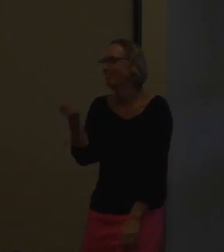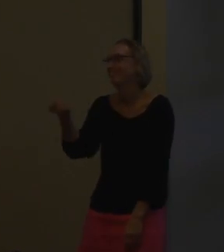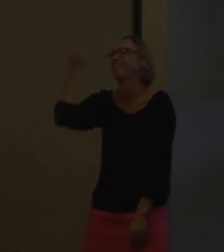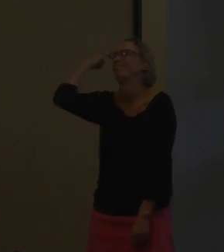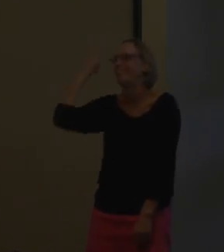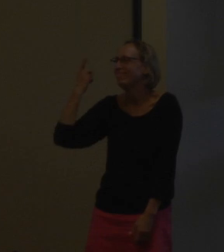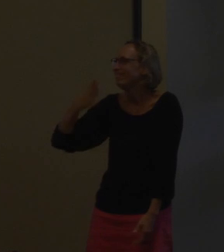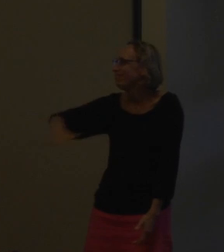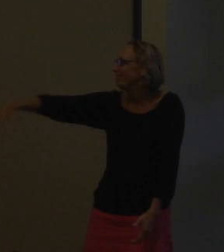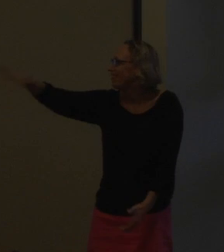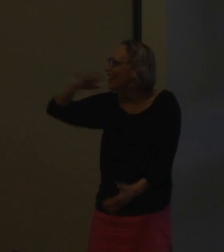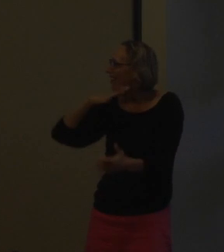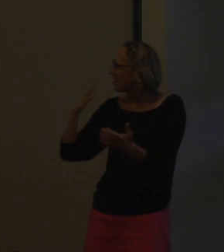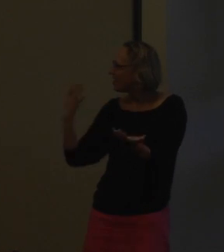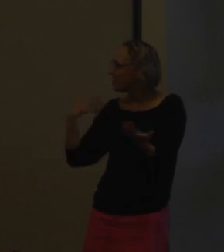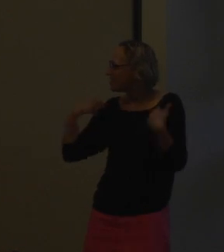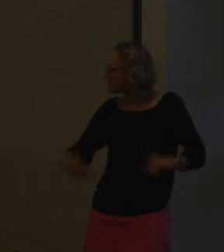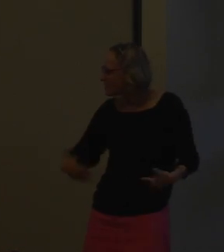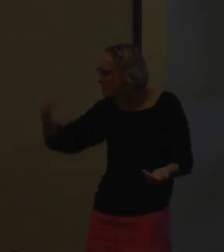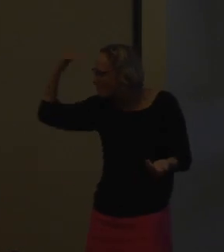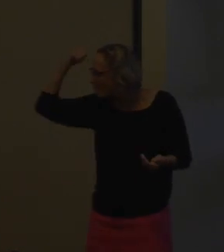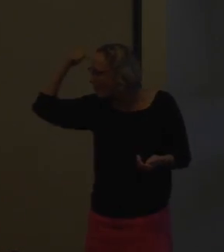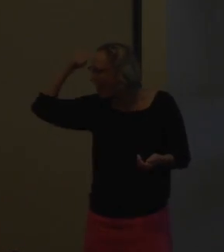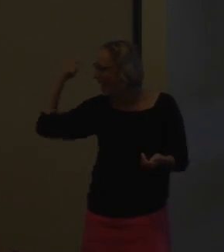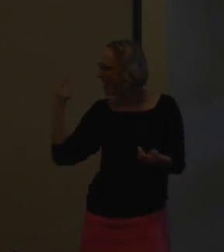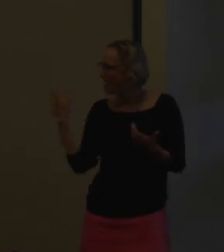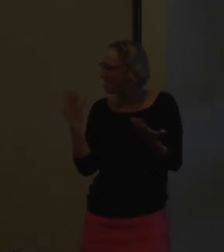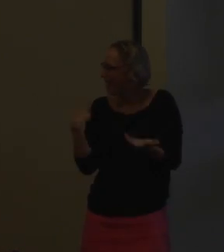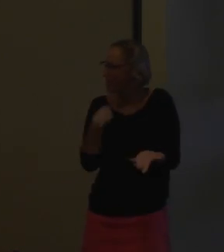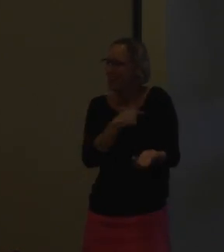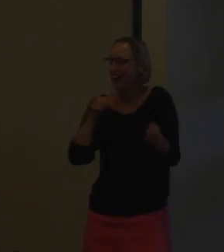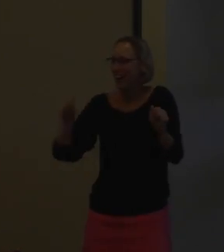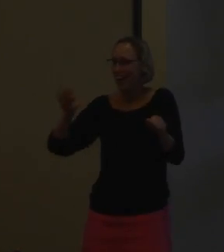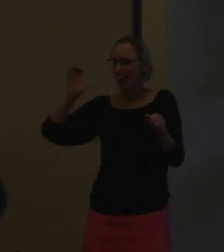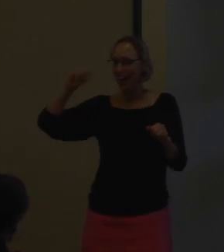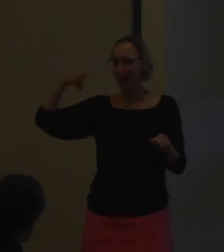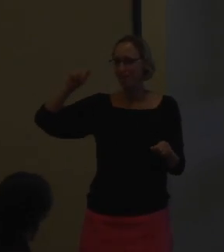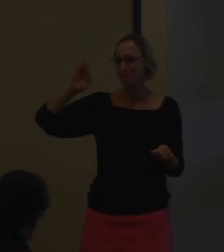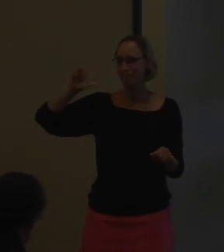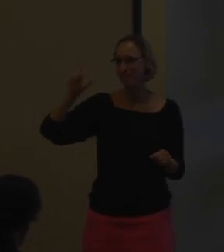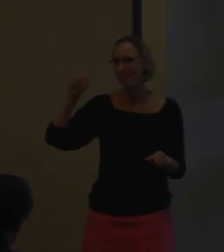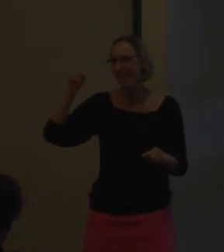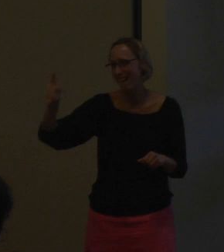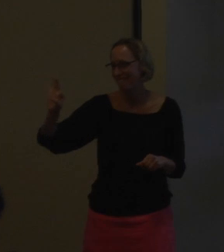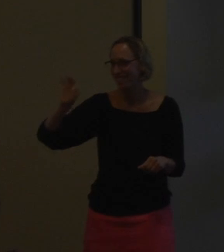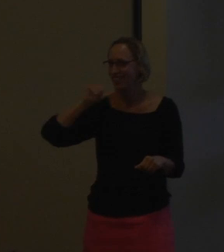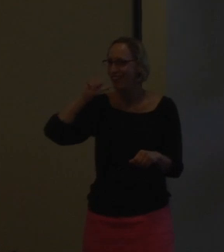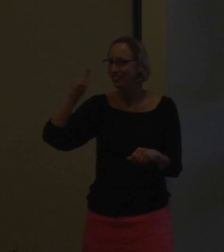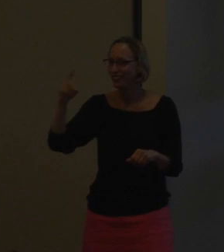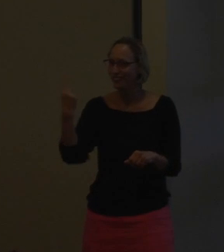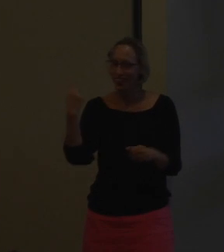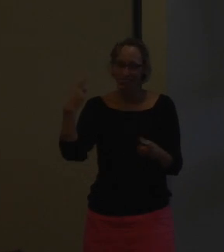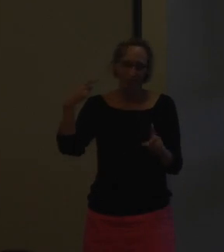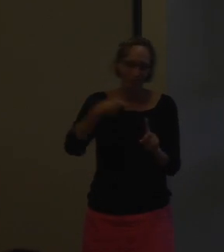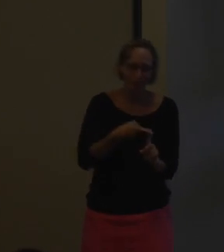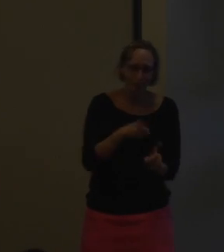really helped us understand the human brain and what we're capable of. Not